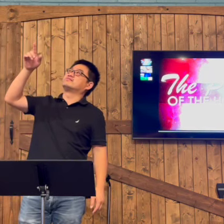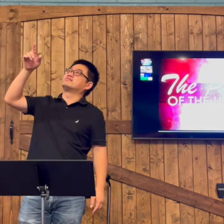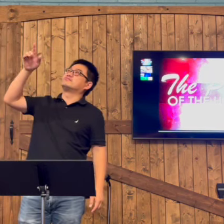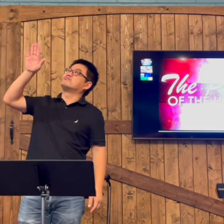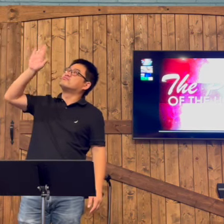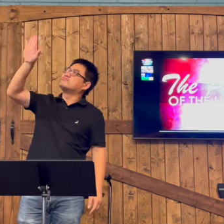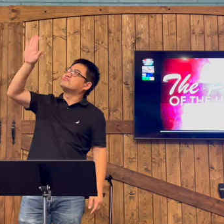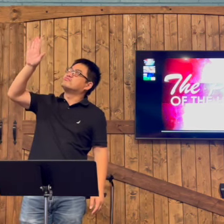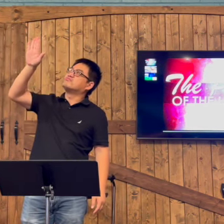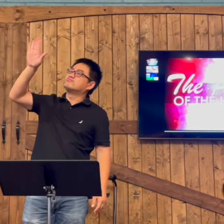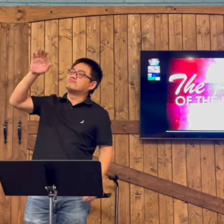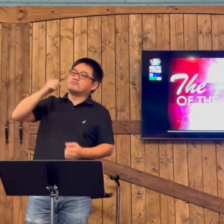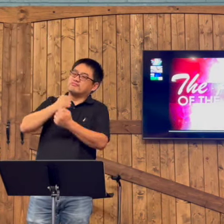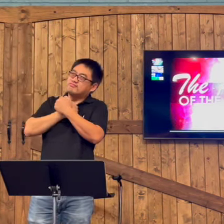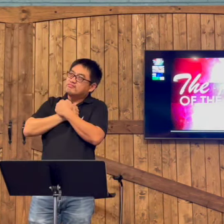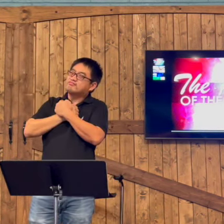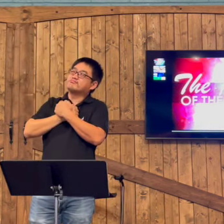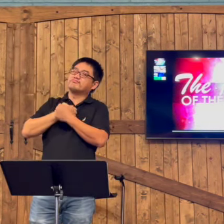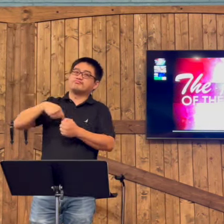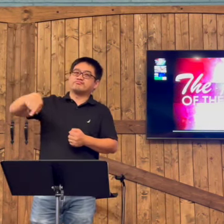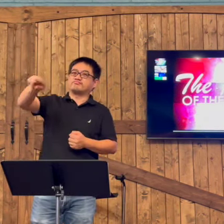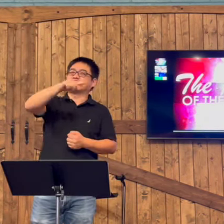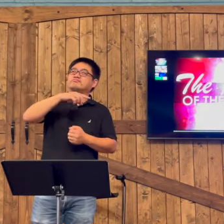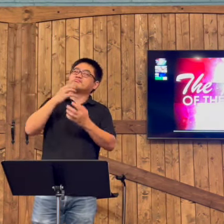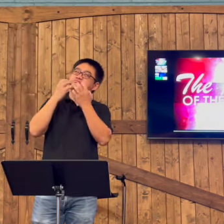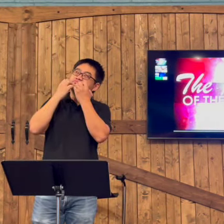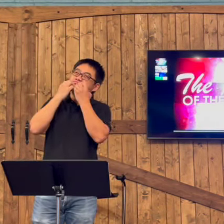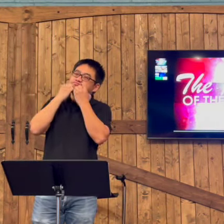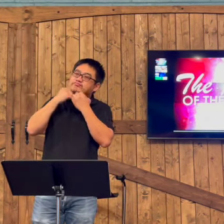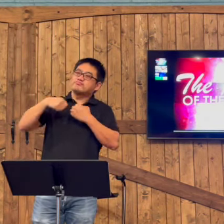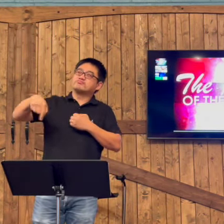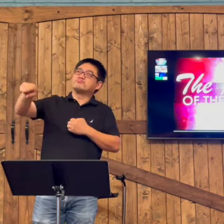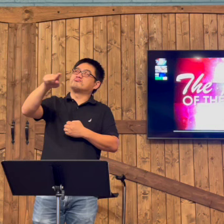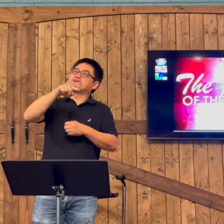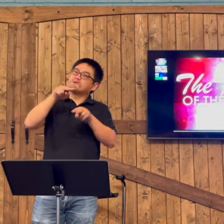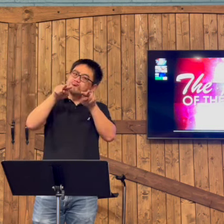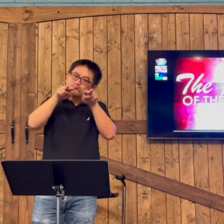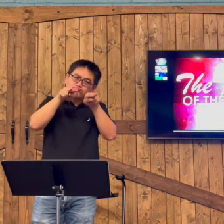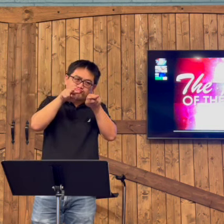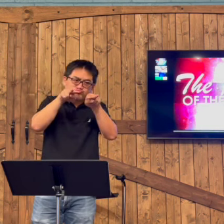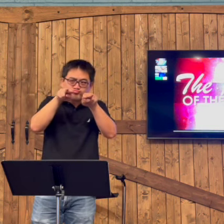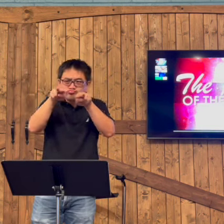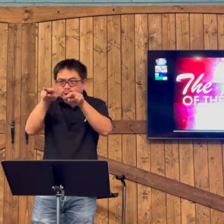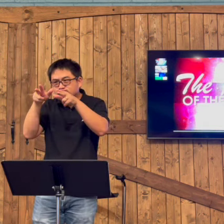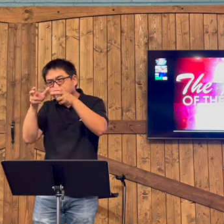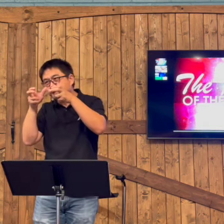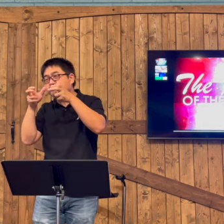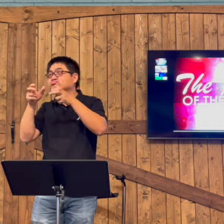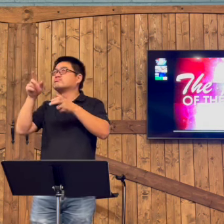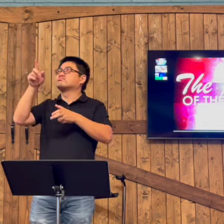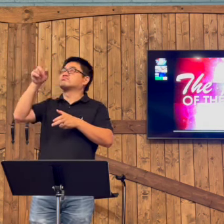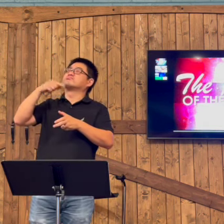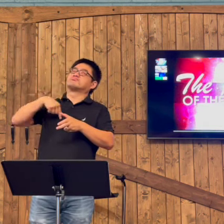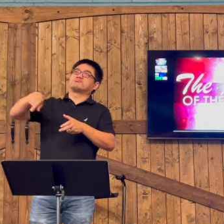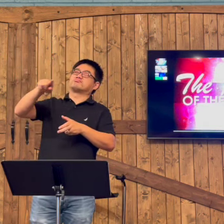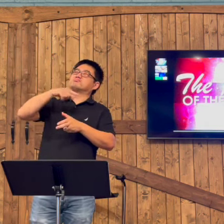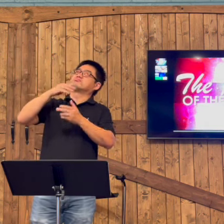Father, Father, we thank You for loving each one of us and calling us cherished in Your eyes.